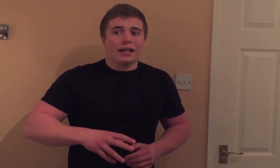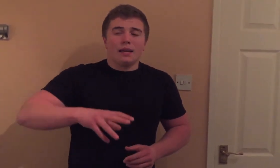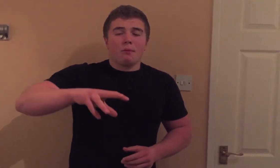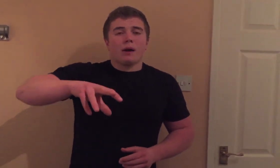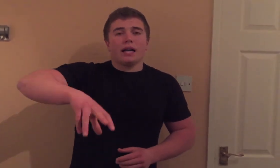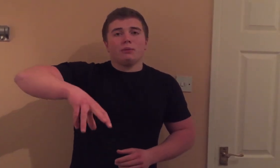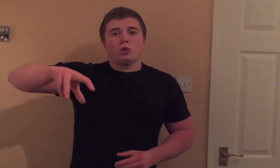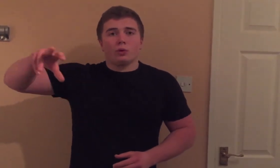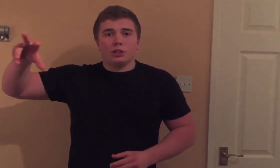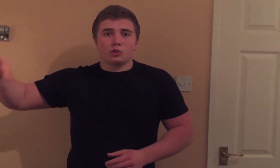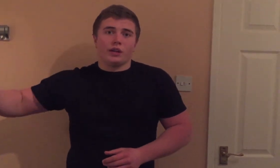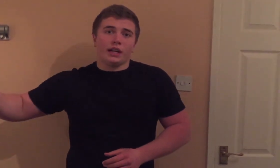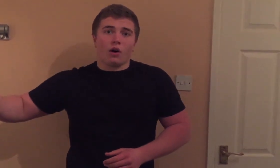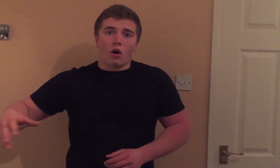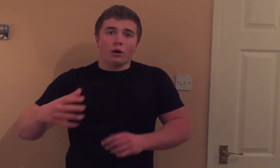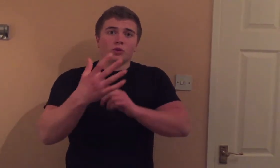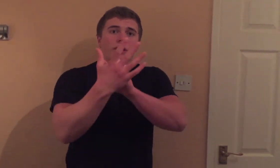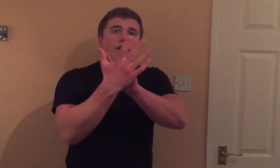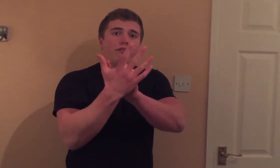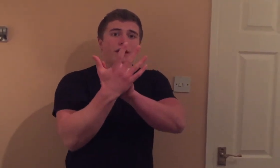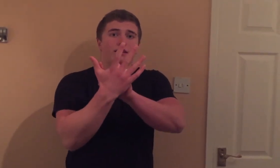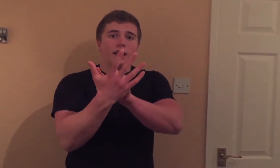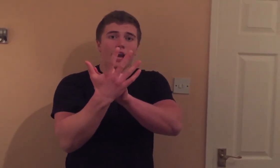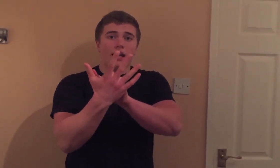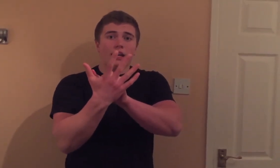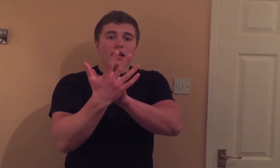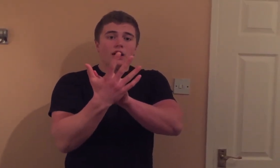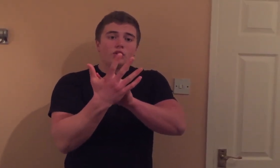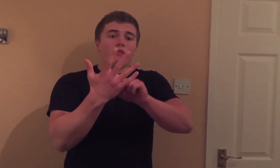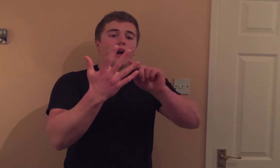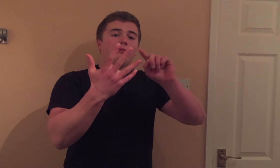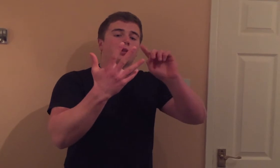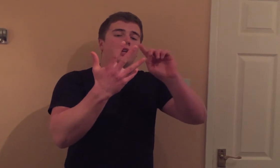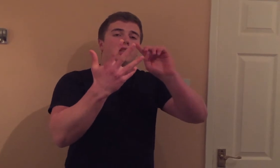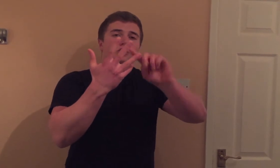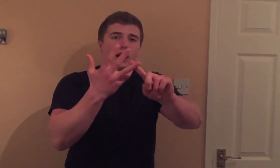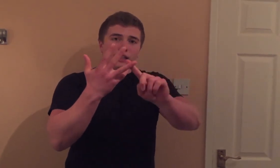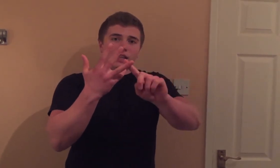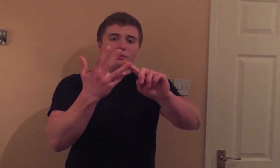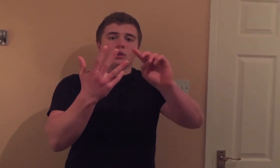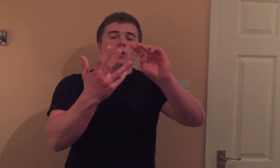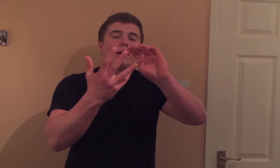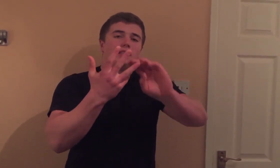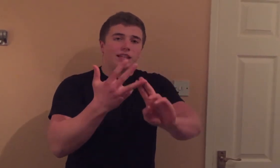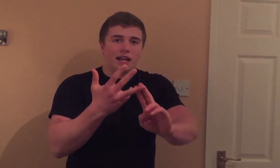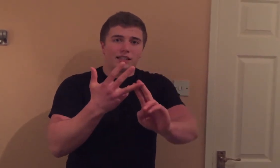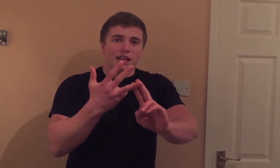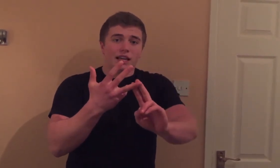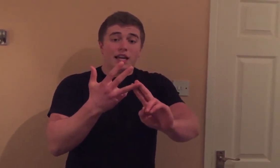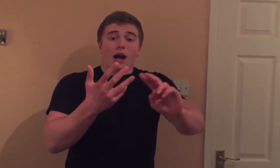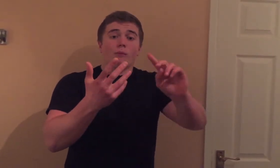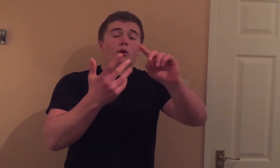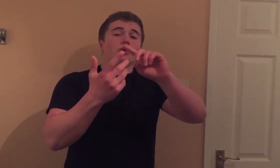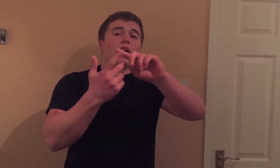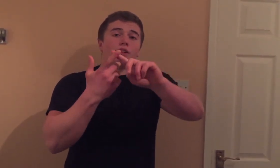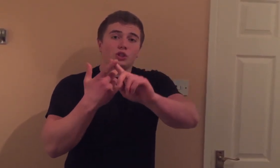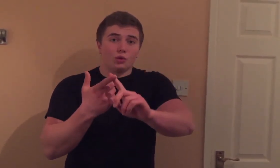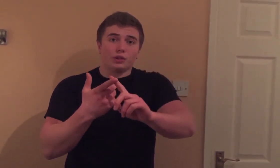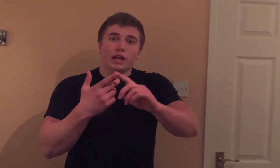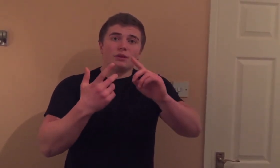keep in mind I'm going to be training arms on that 5th day. So if I'm training triceps on my chest day, I'm also having a shoulder day,